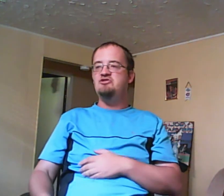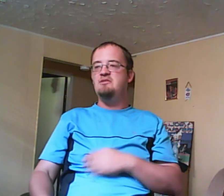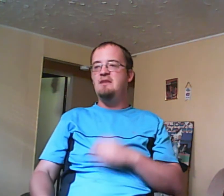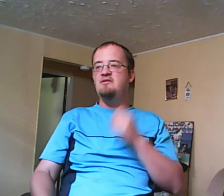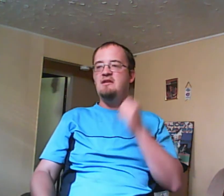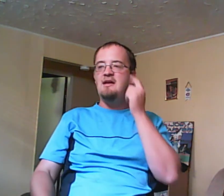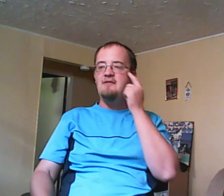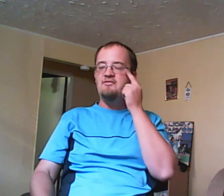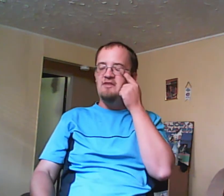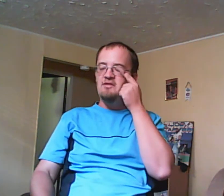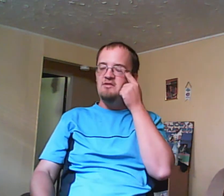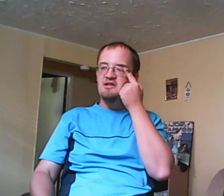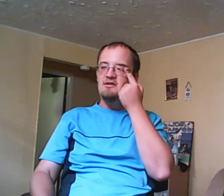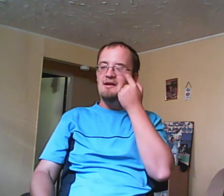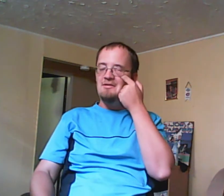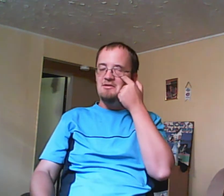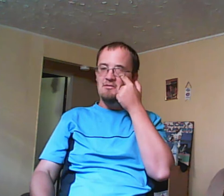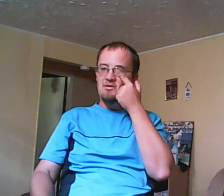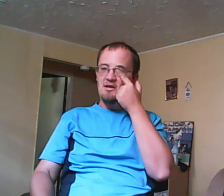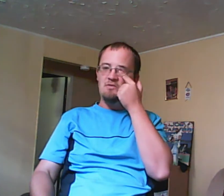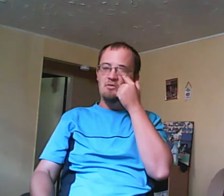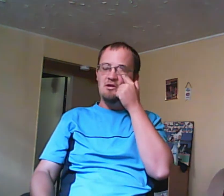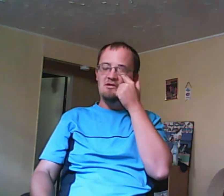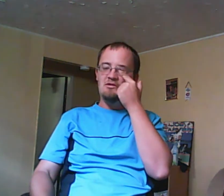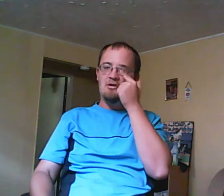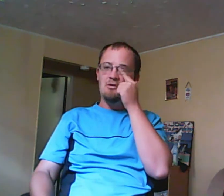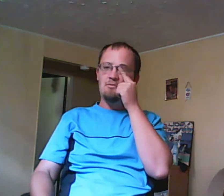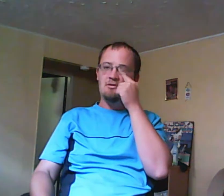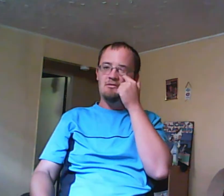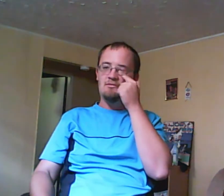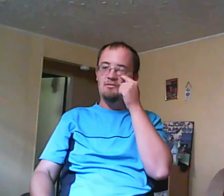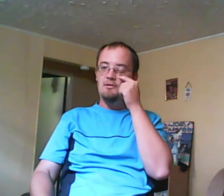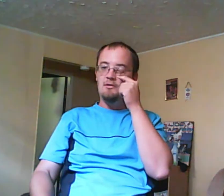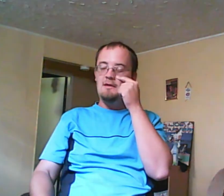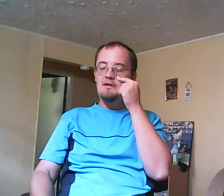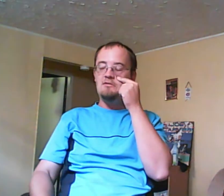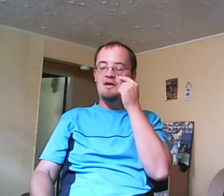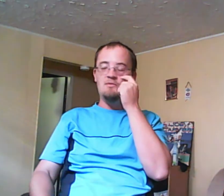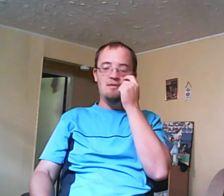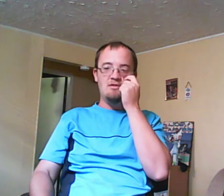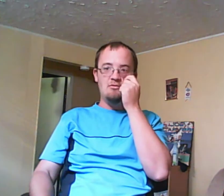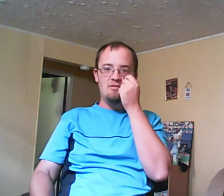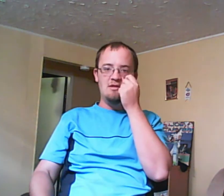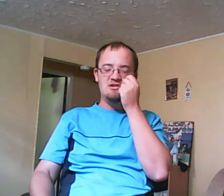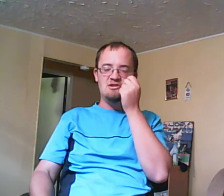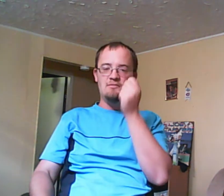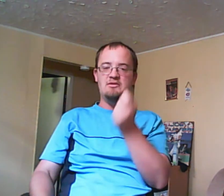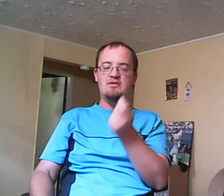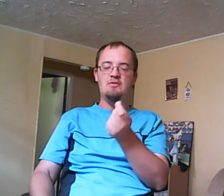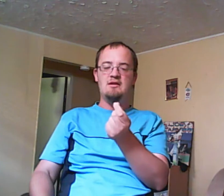and Sig have feelings for each other and Sig is booted to the curb because Maya's mom doesn't want a relationship. Doesn't want to